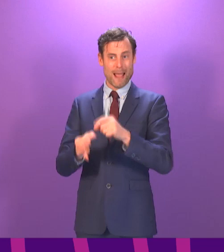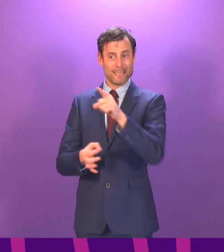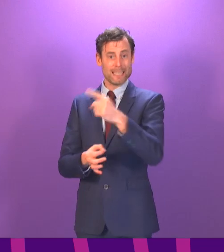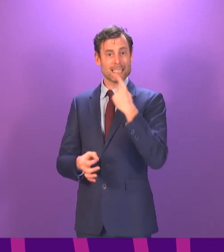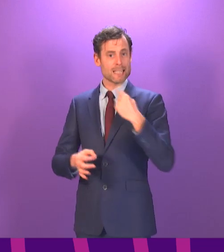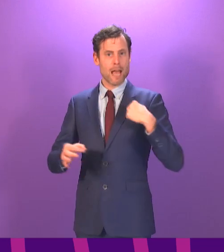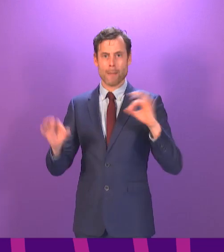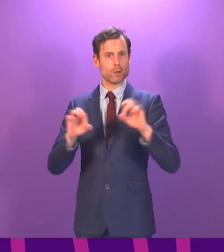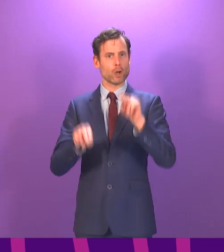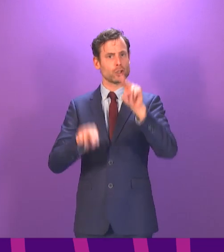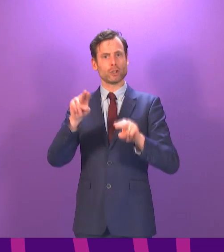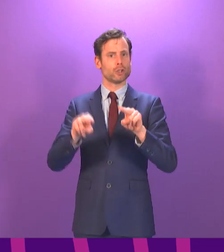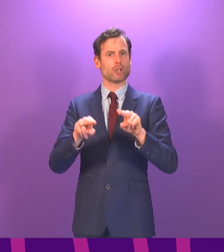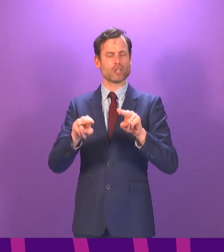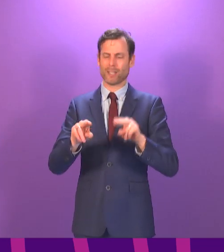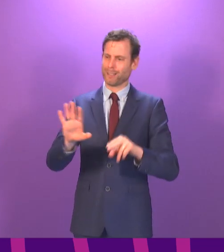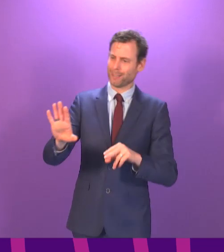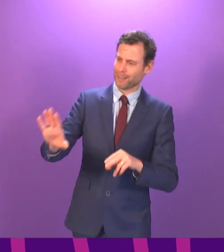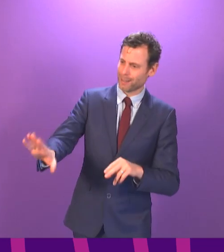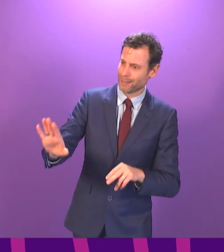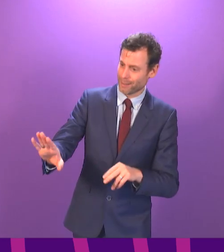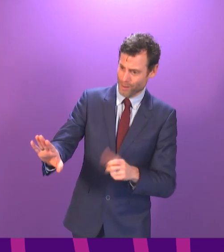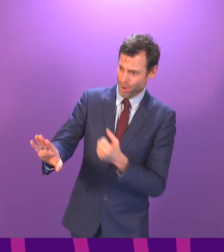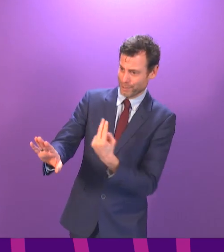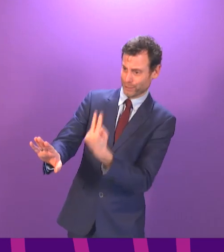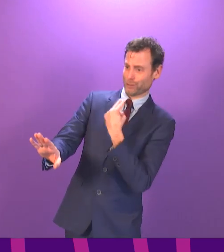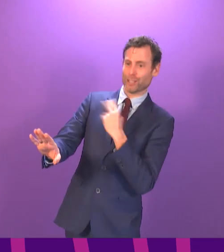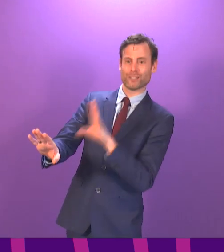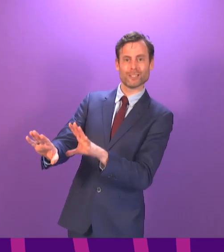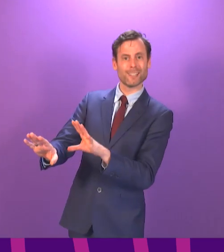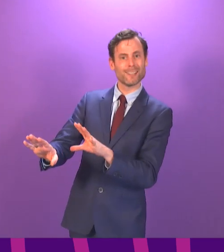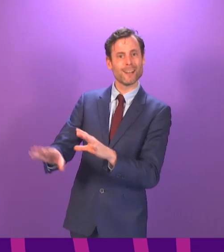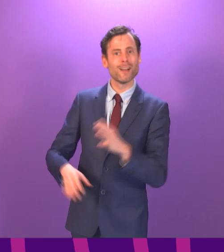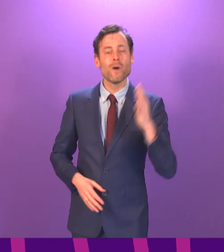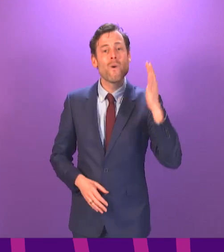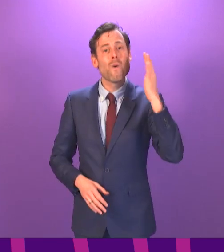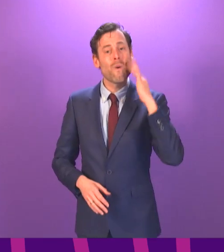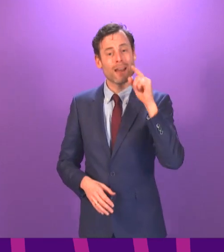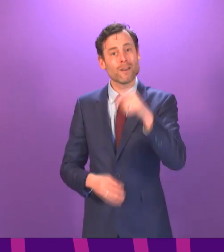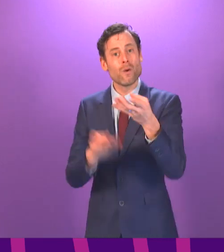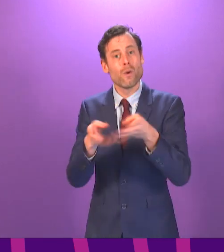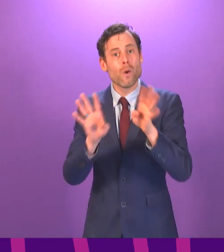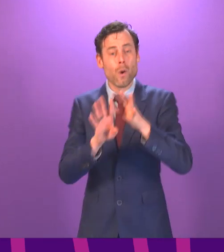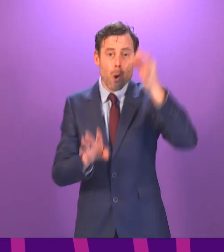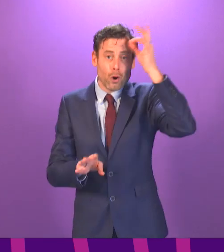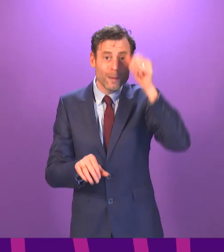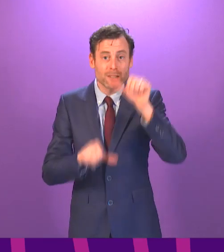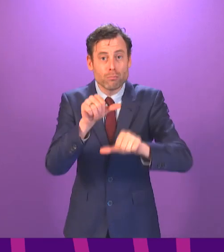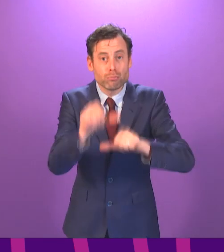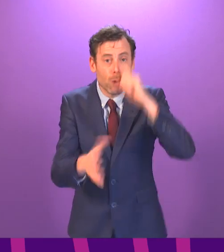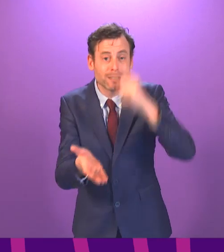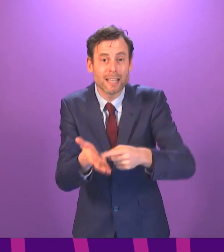these. I tell you what, when we have the outcomes of the committee process, and let me say on the committee process,